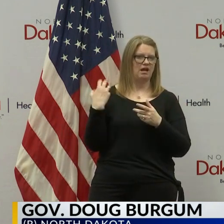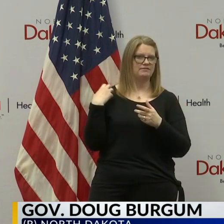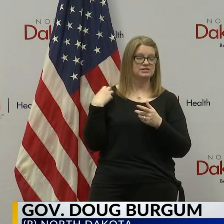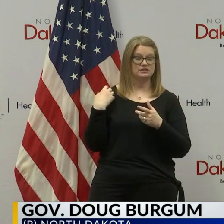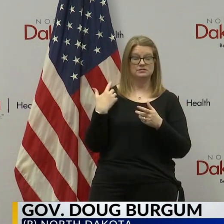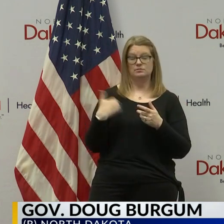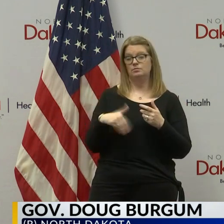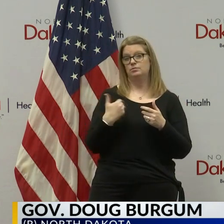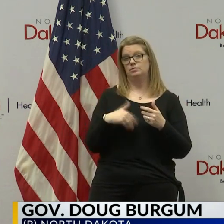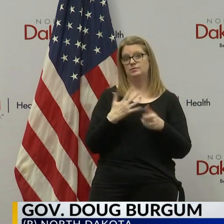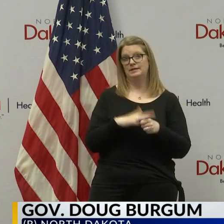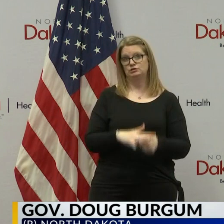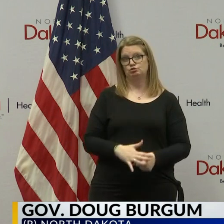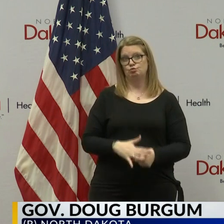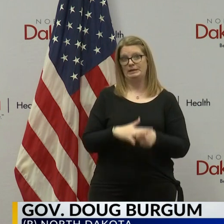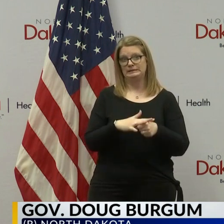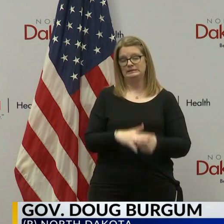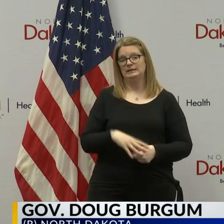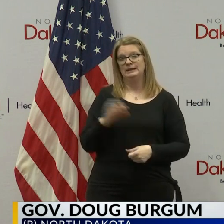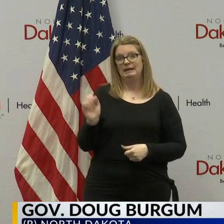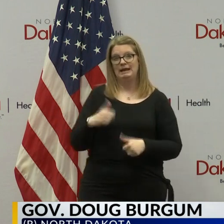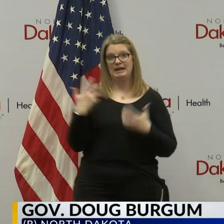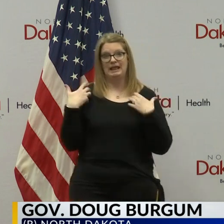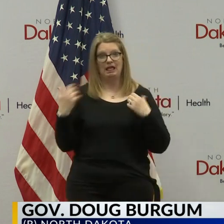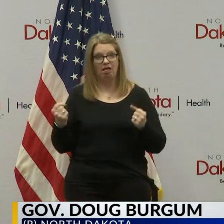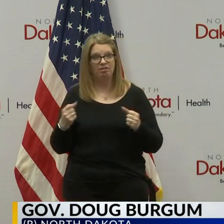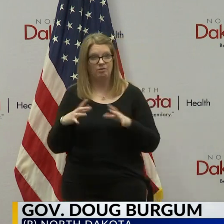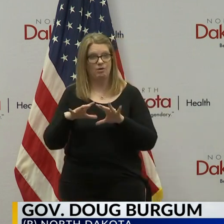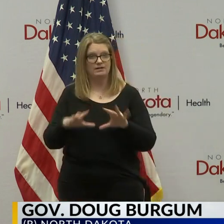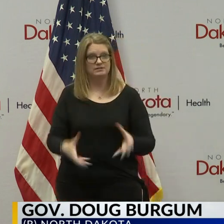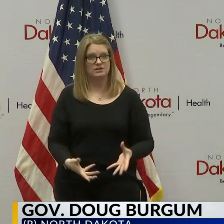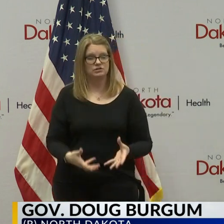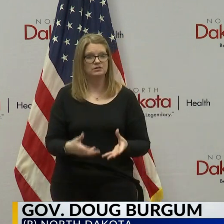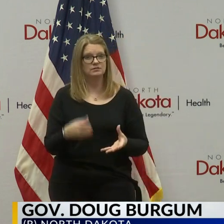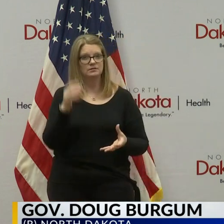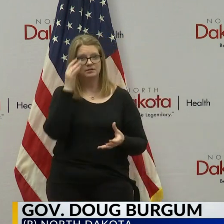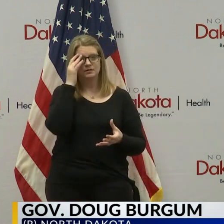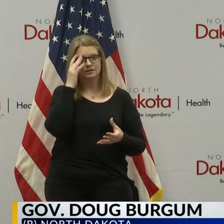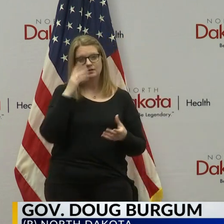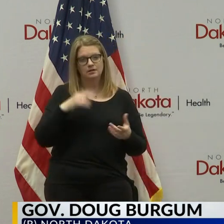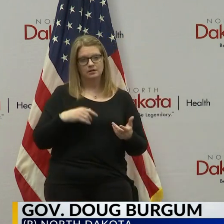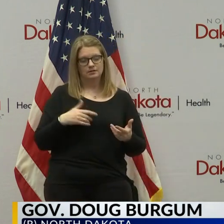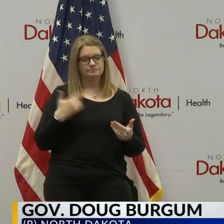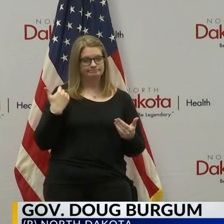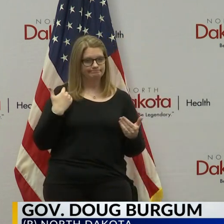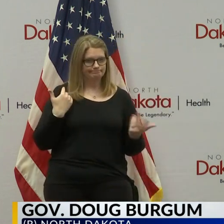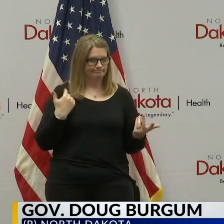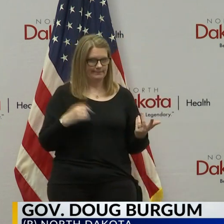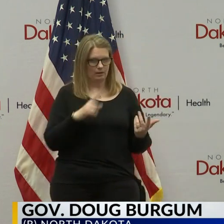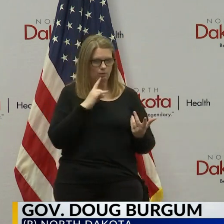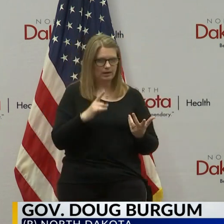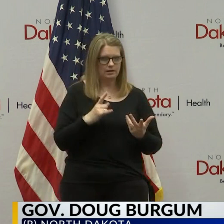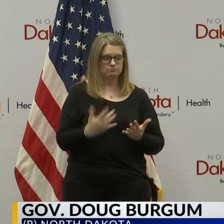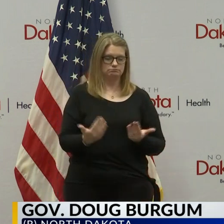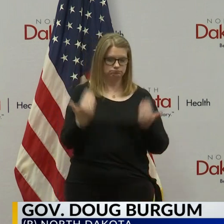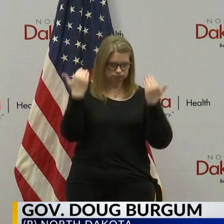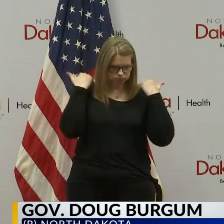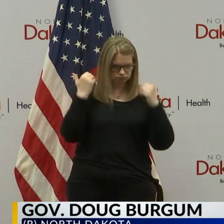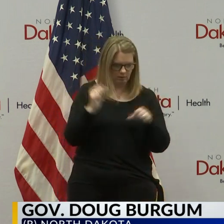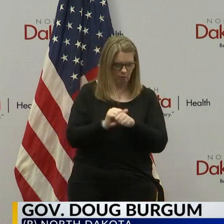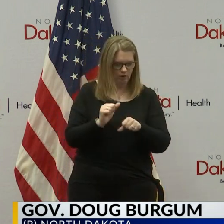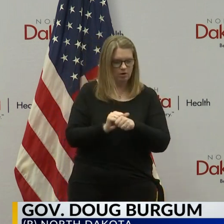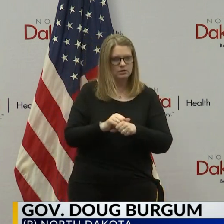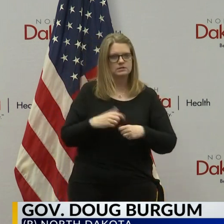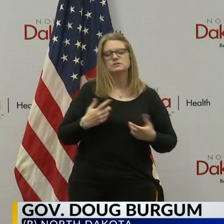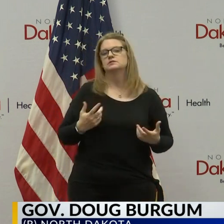as is any health organization in our country right now because of the immense workload that's going on. And